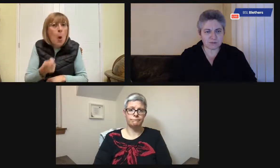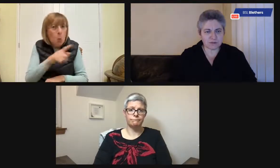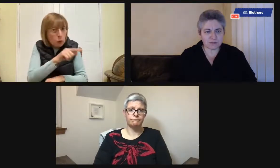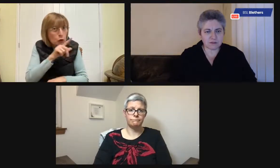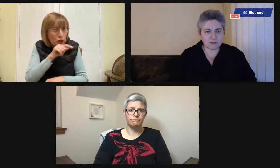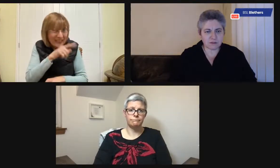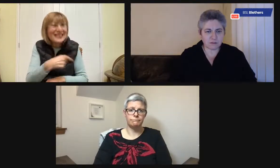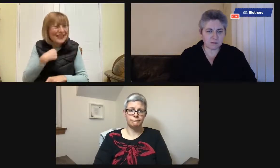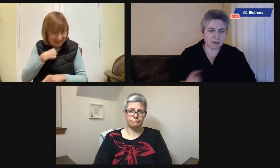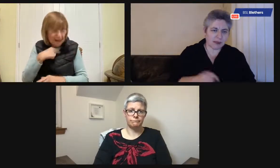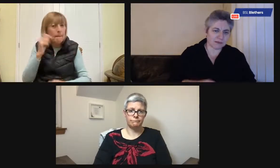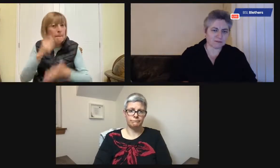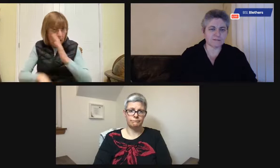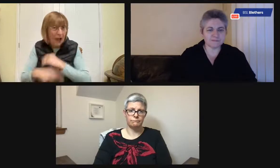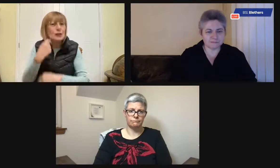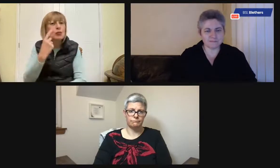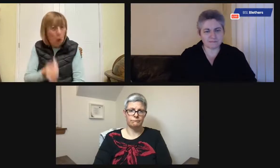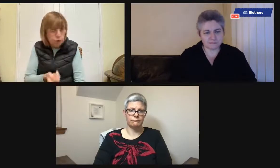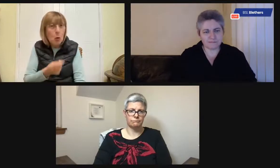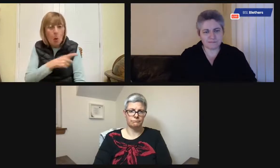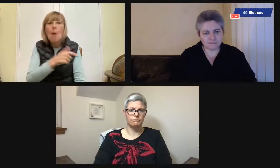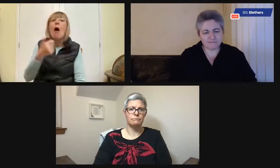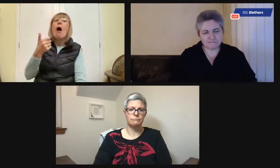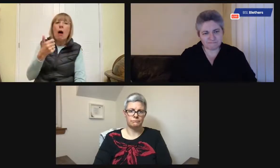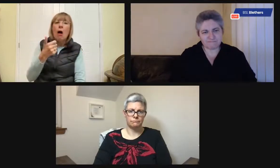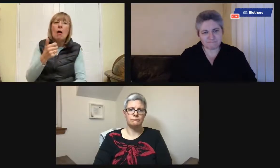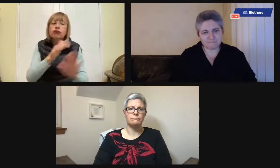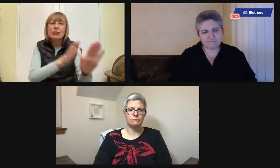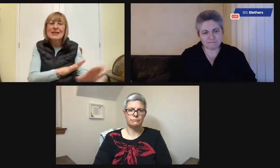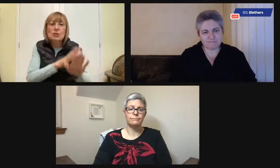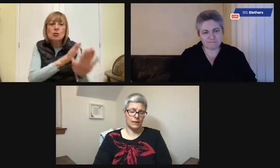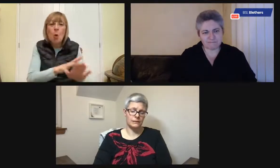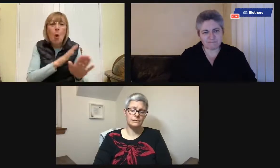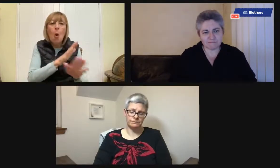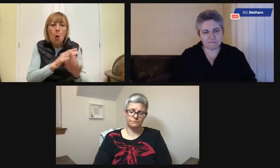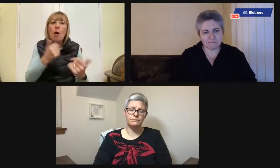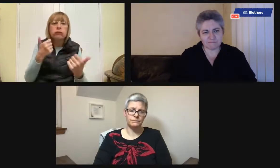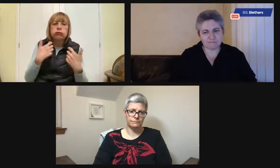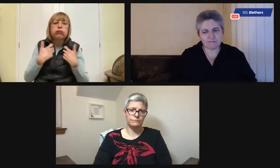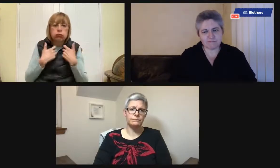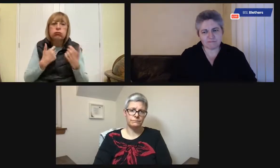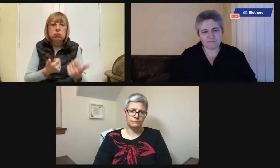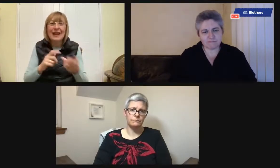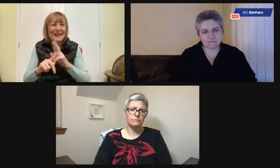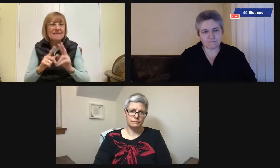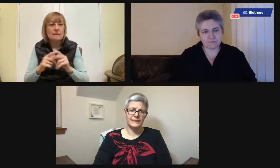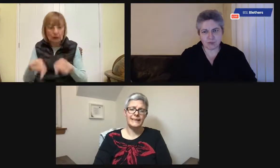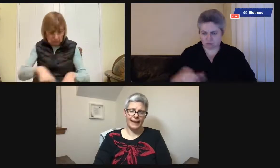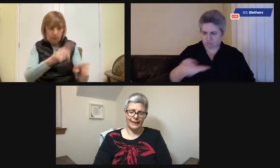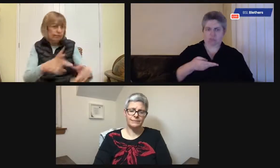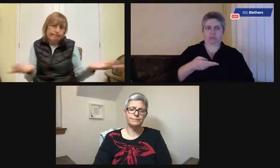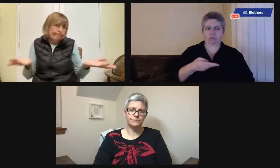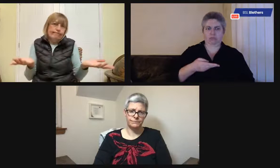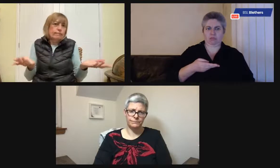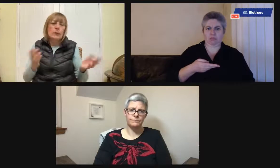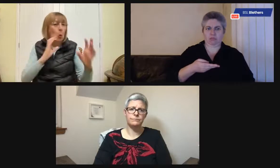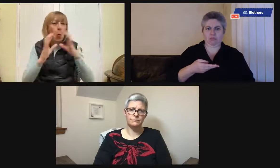fish now. Fish today, chicken tomorrow. Fish today, chicken tomorrow. Just to reassure that person.